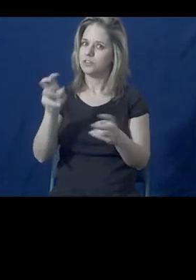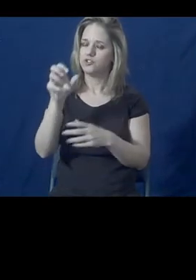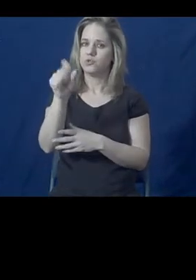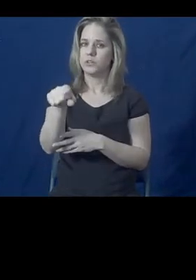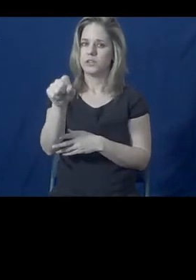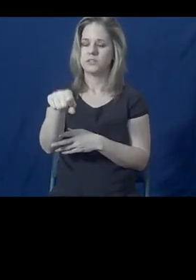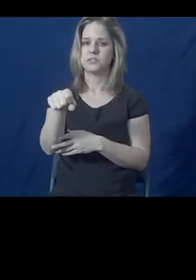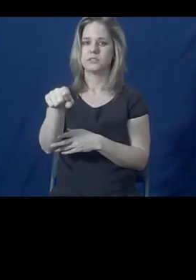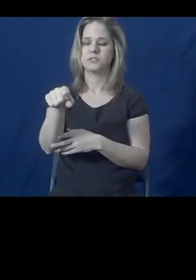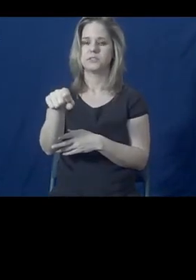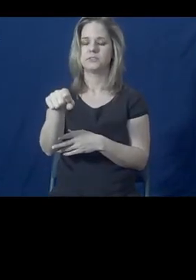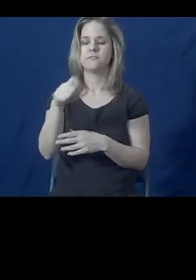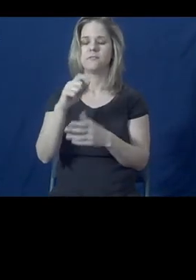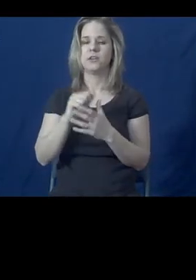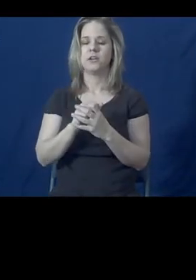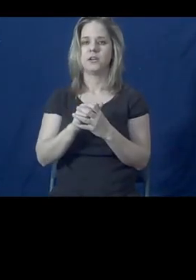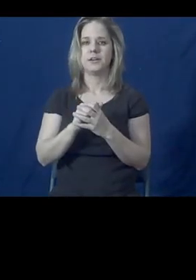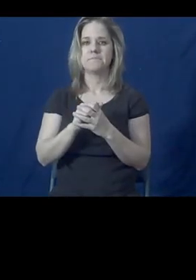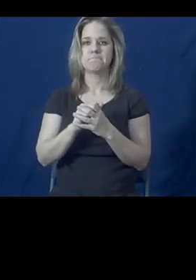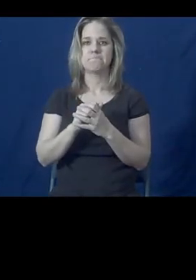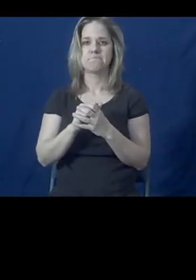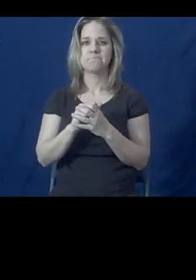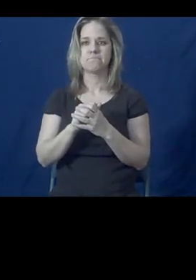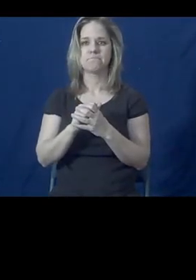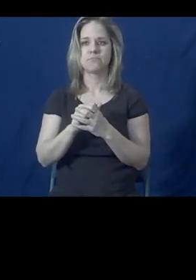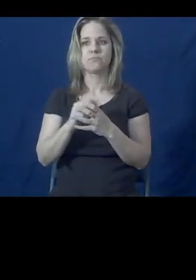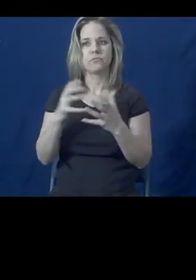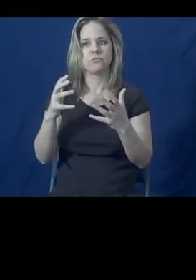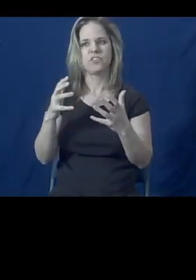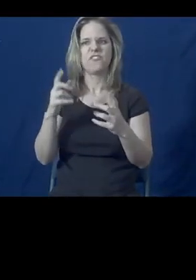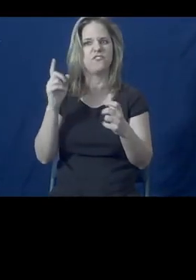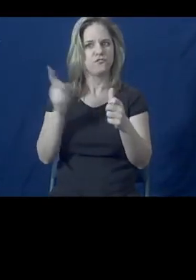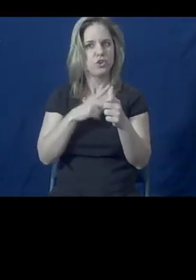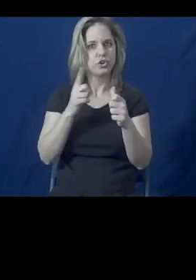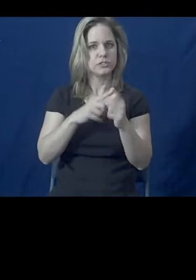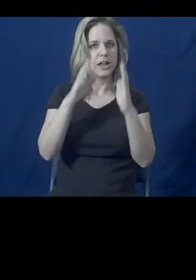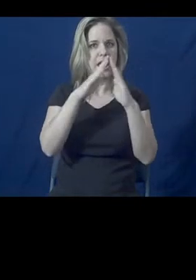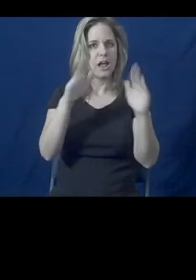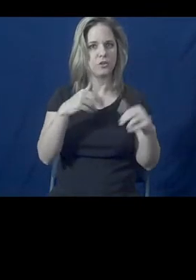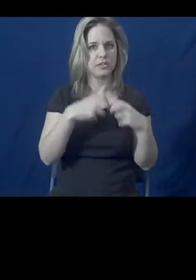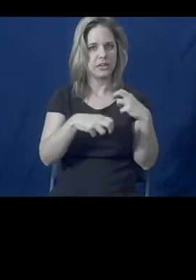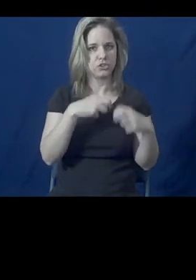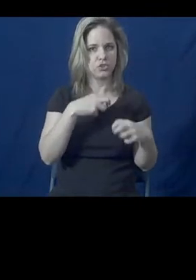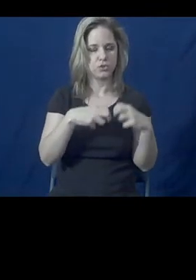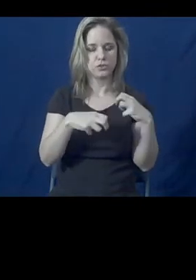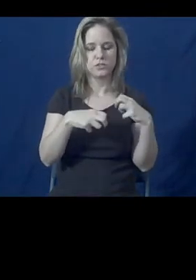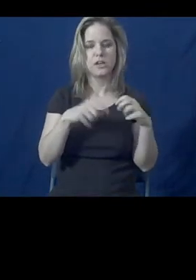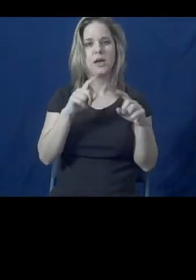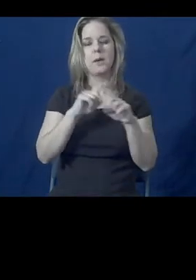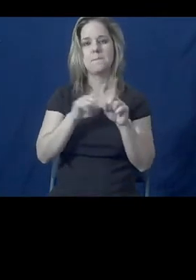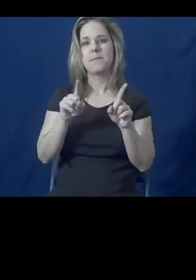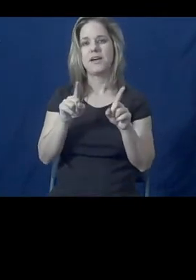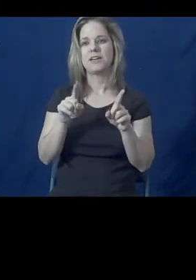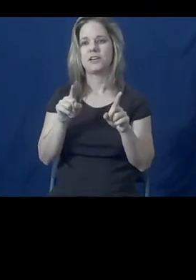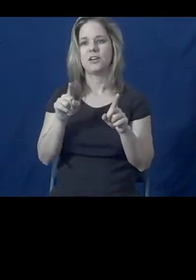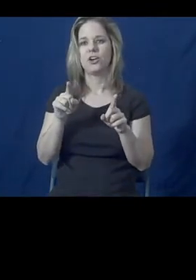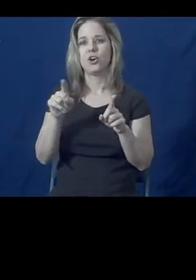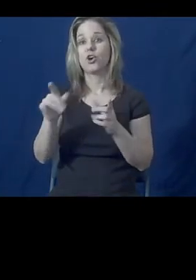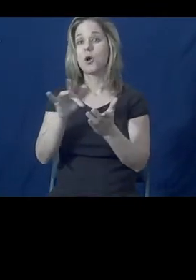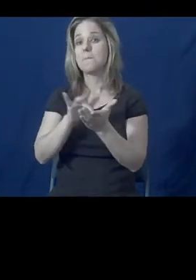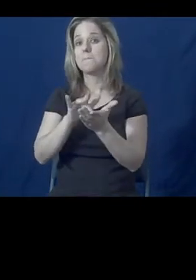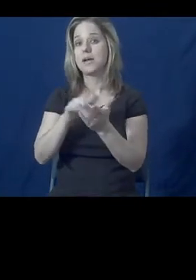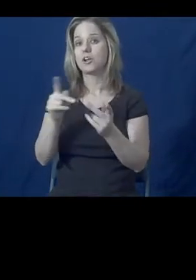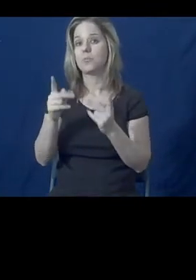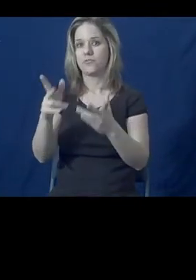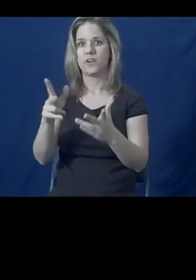She came for housing issues, but because her medical provider was proactive